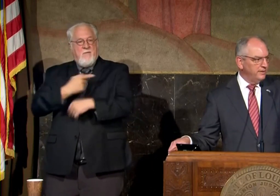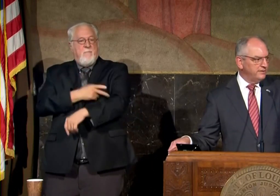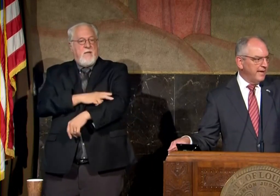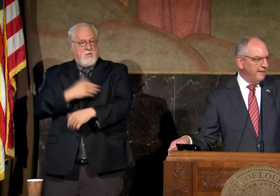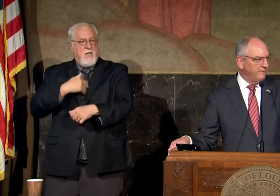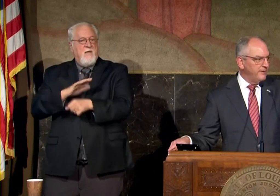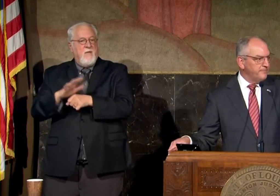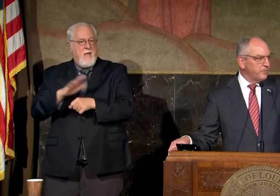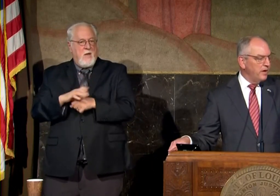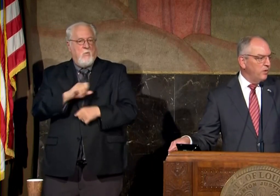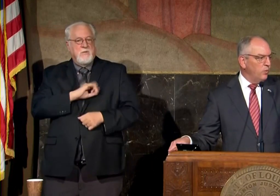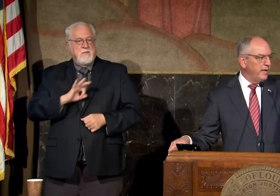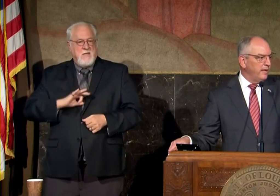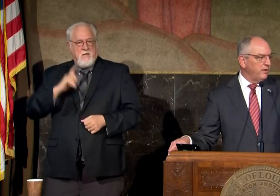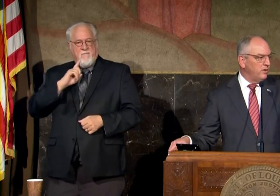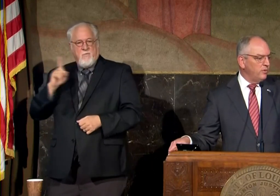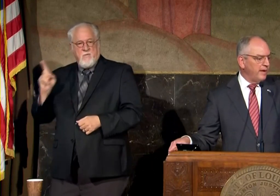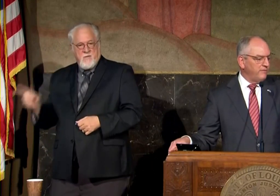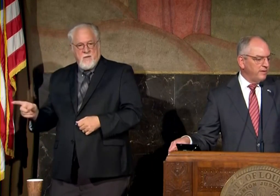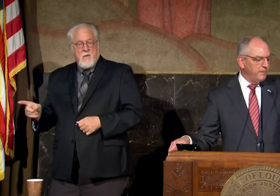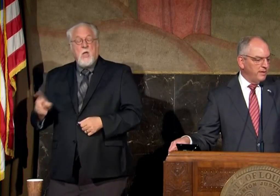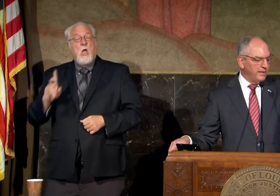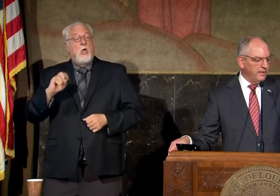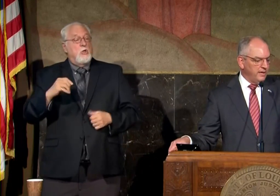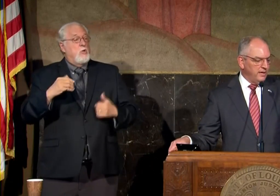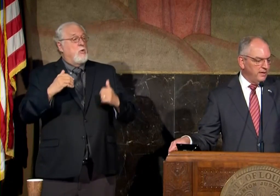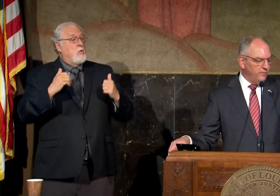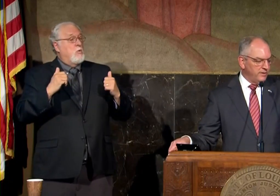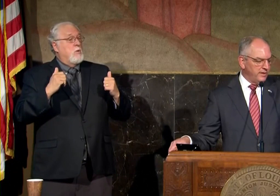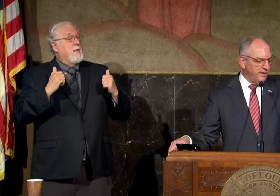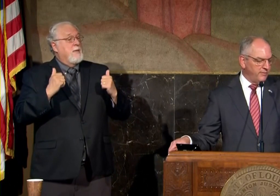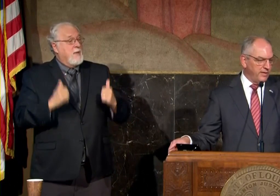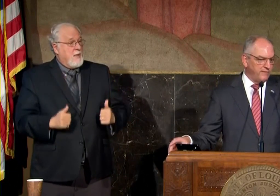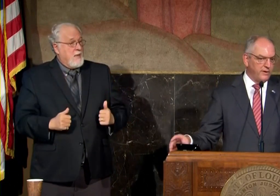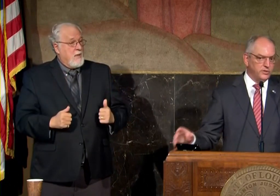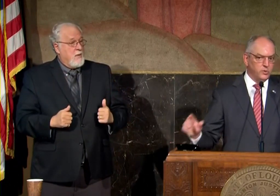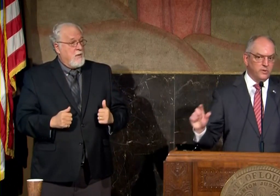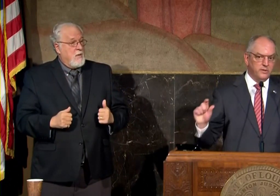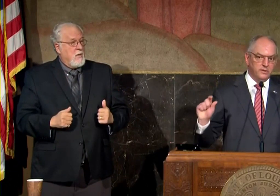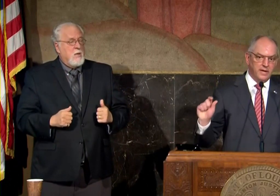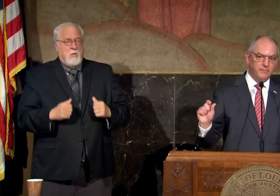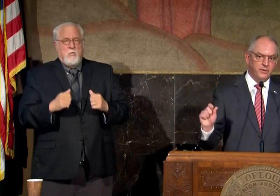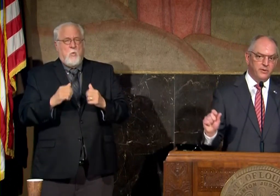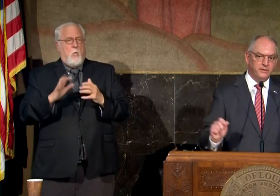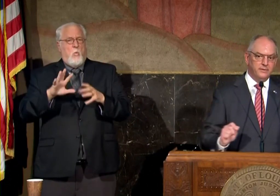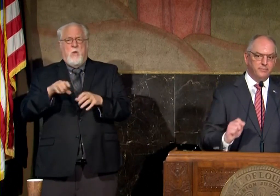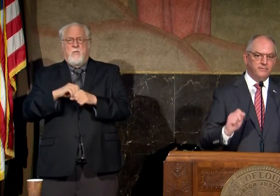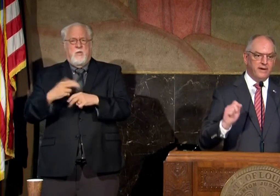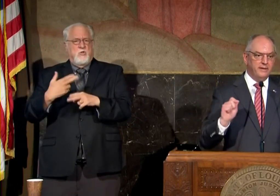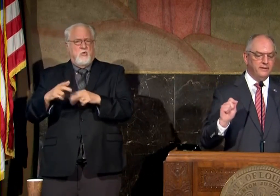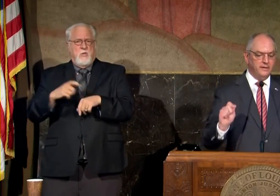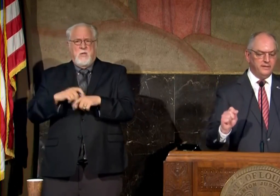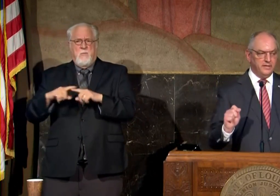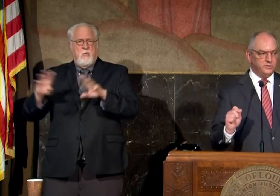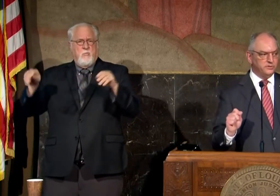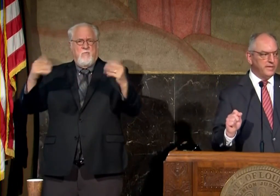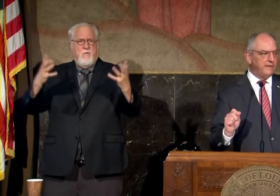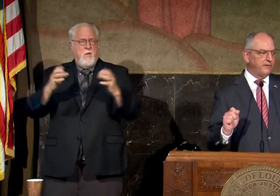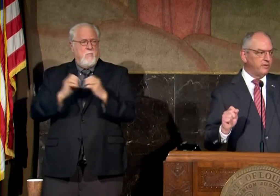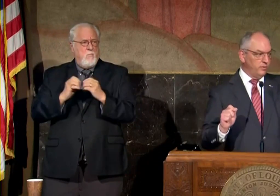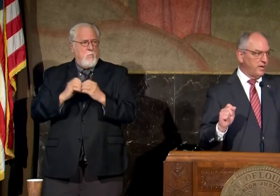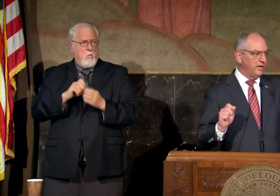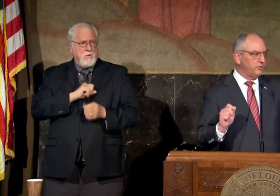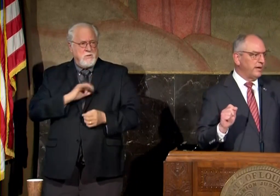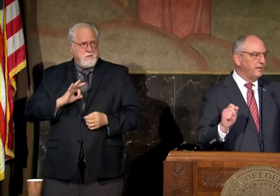staff we do have the ability uh with the within a very short time period to provide additional